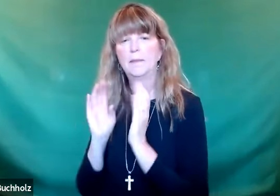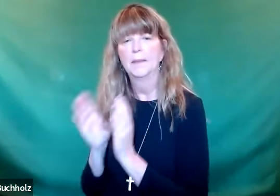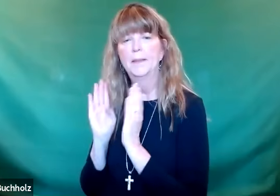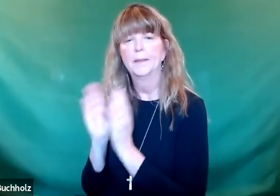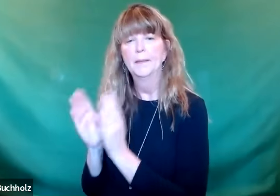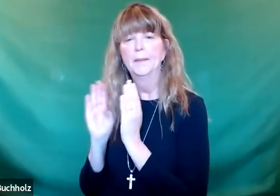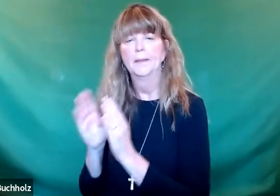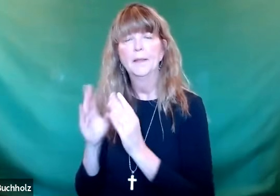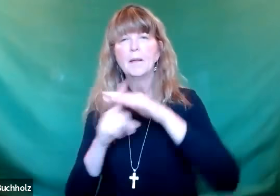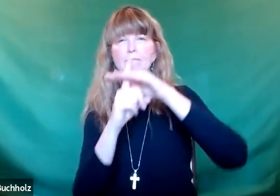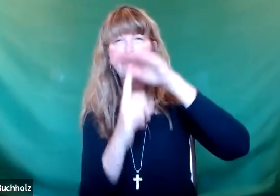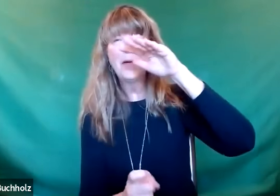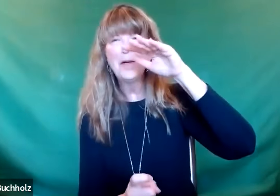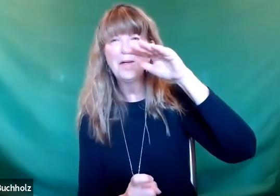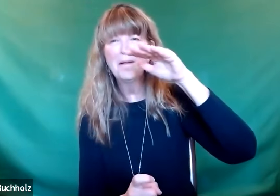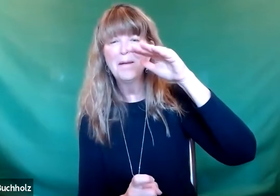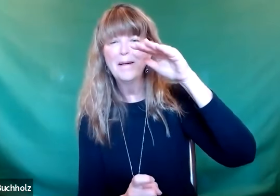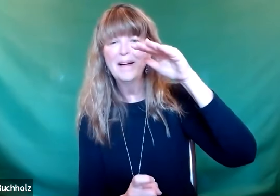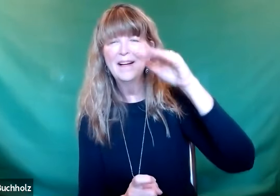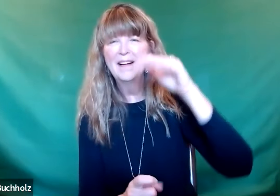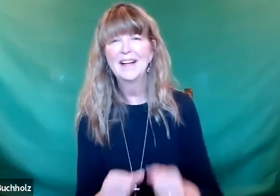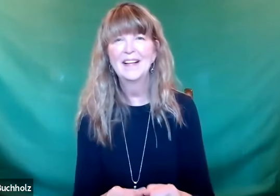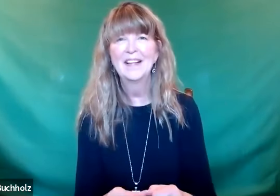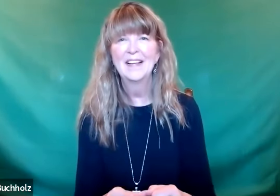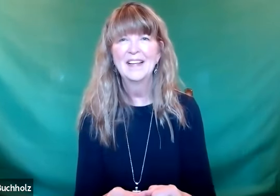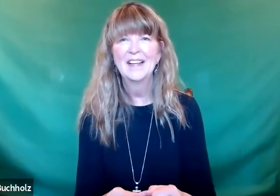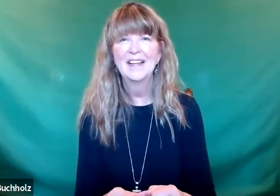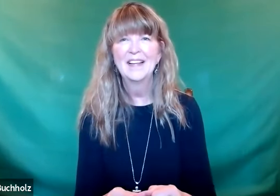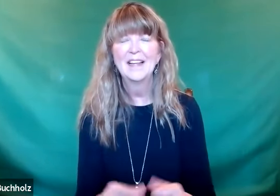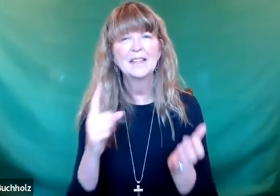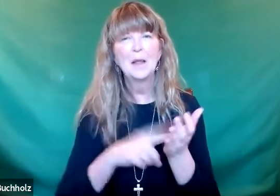problem comes up, then you'll just disappear from the church.